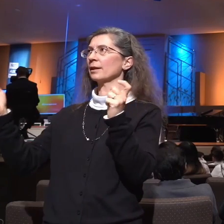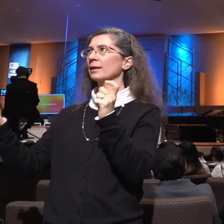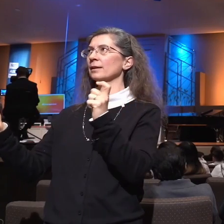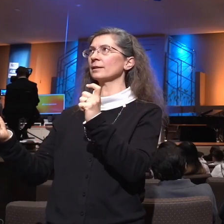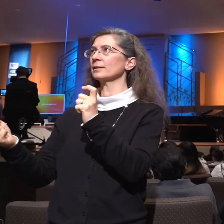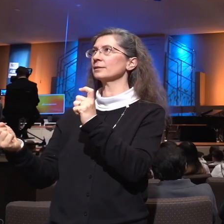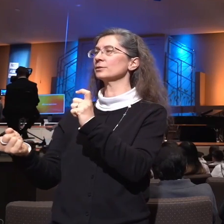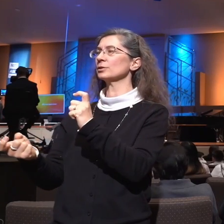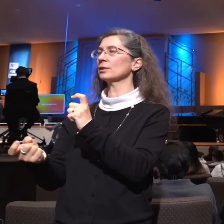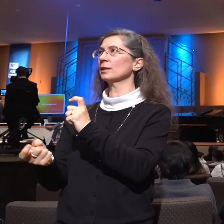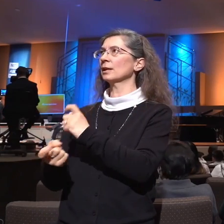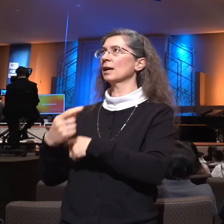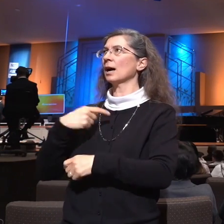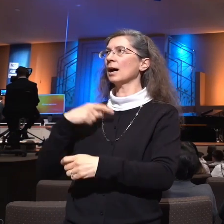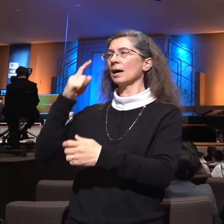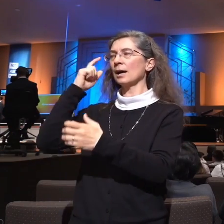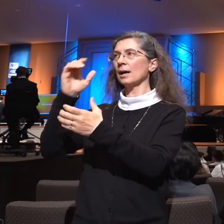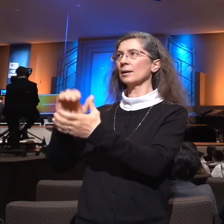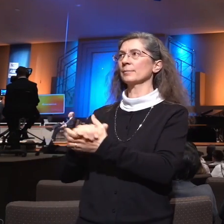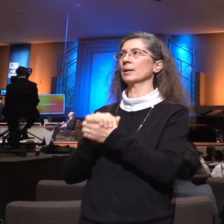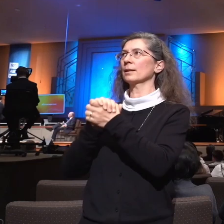I believe God.